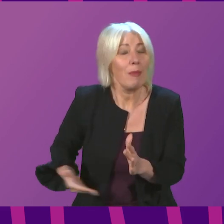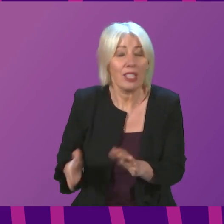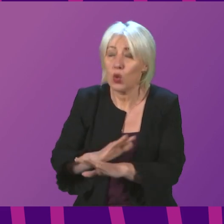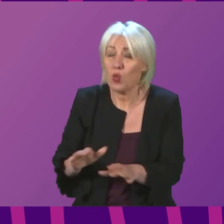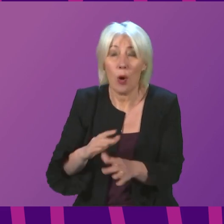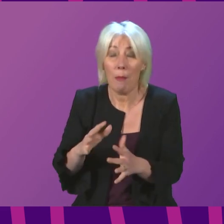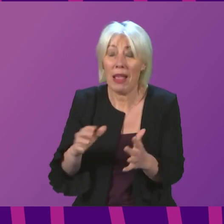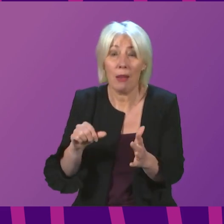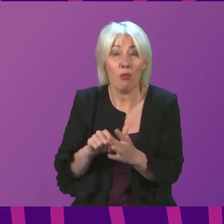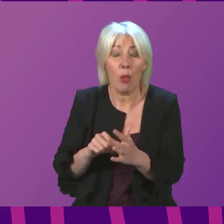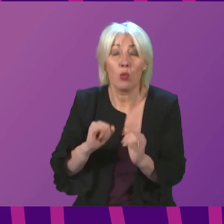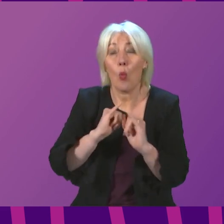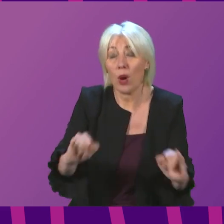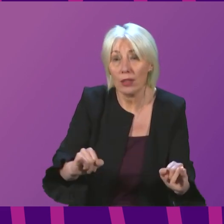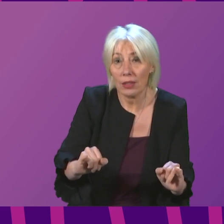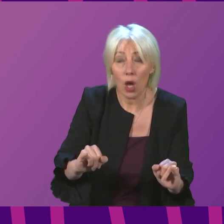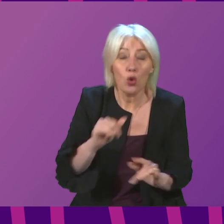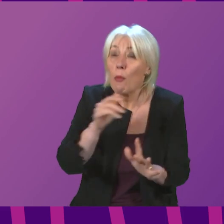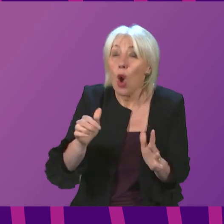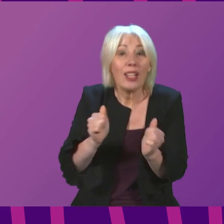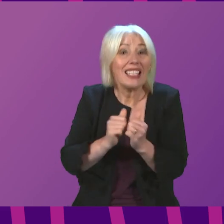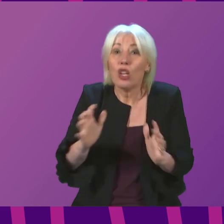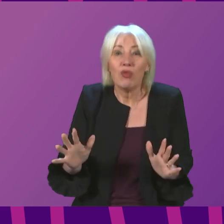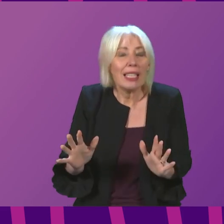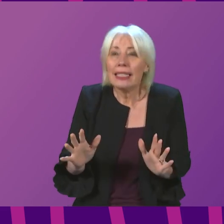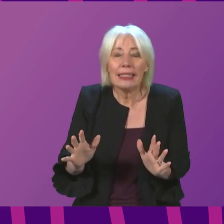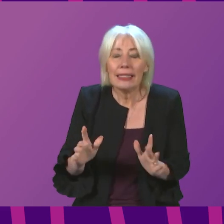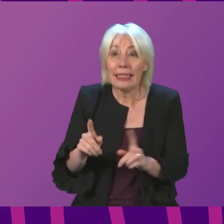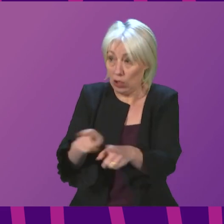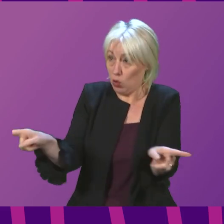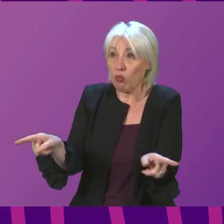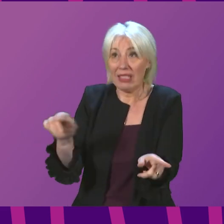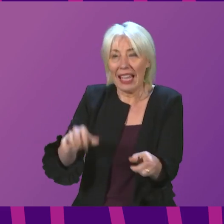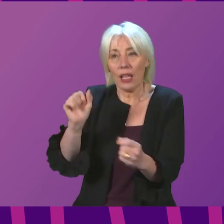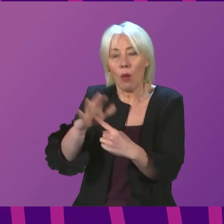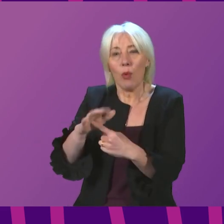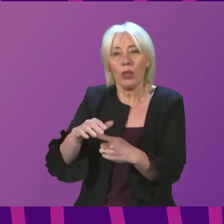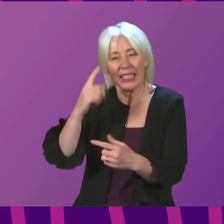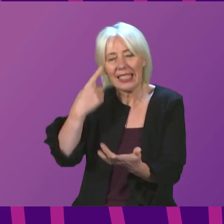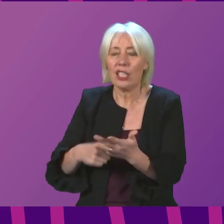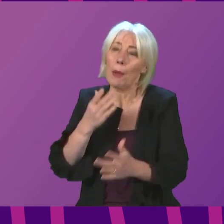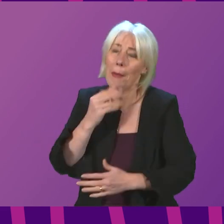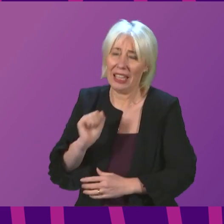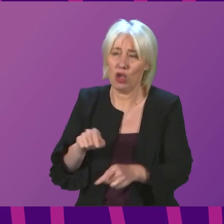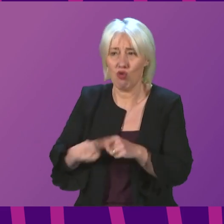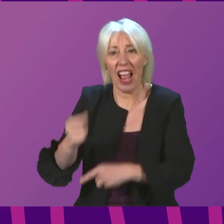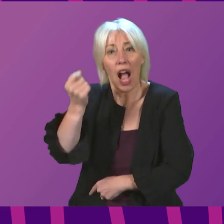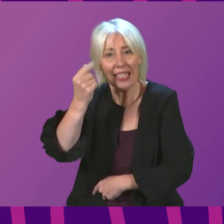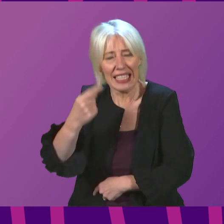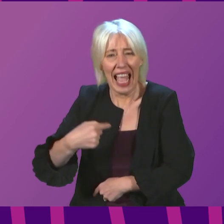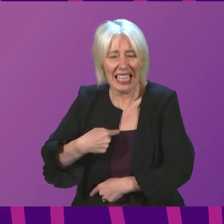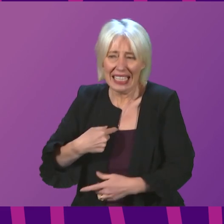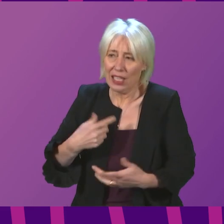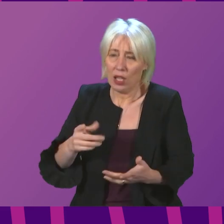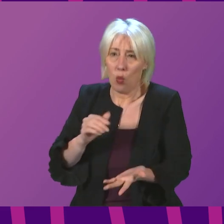I am not disagreeing with anybody who is saying that this is an important decision, but I would ask for an understanding of why it is important